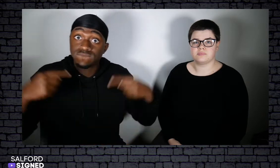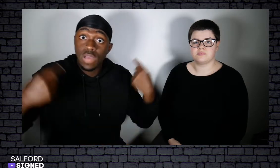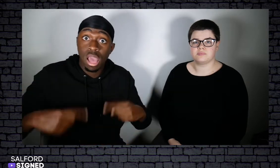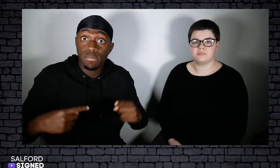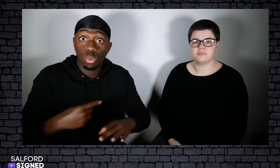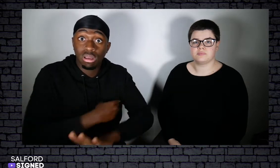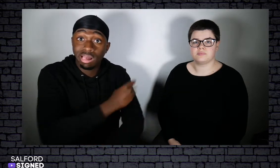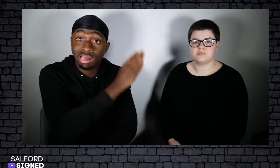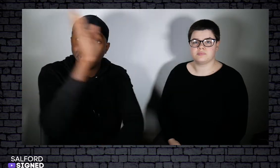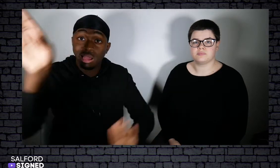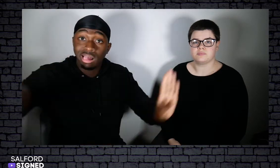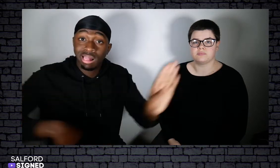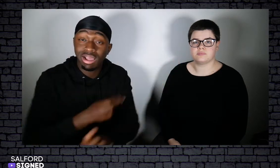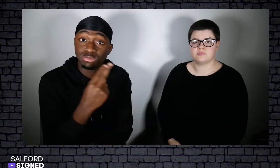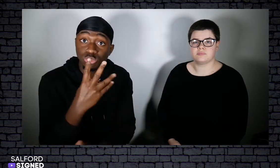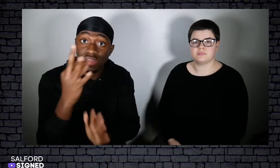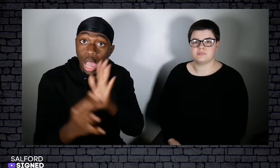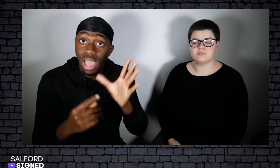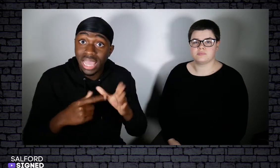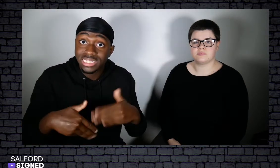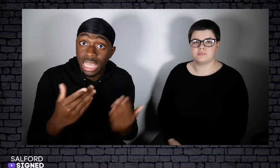24 hours a day.